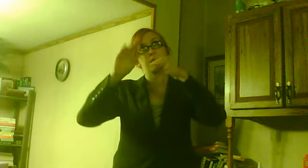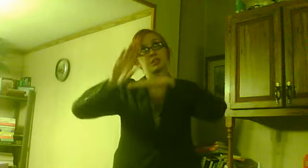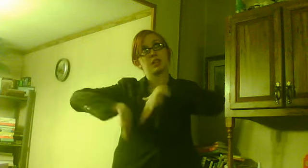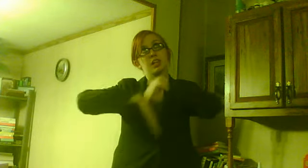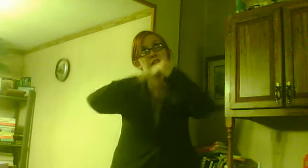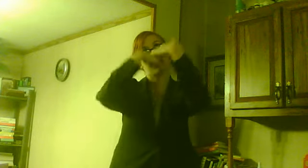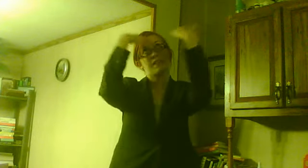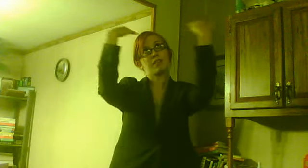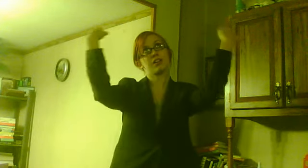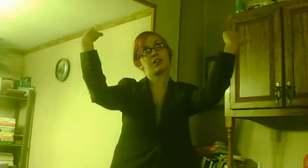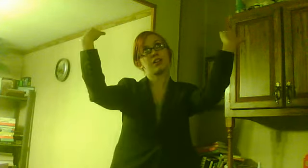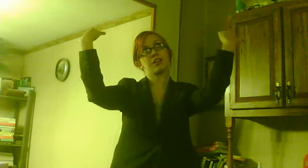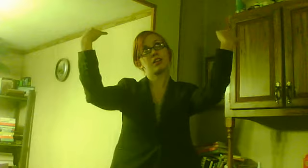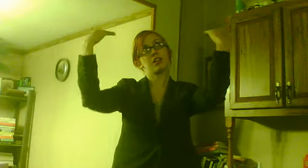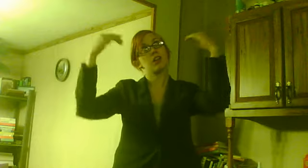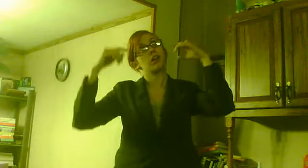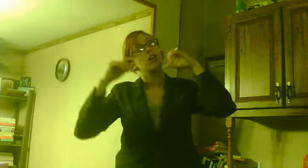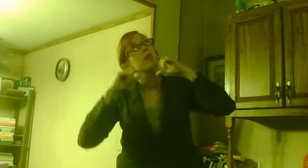Lou was looking at himself friendly.